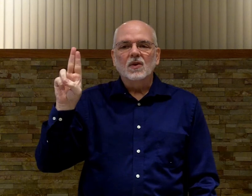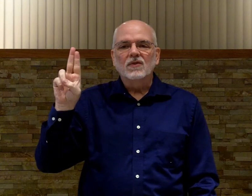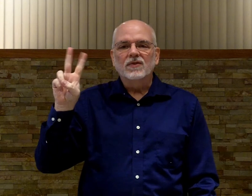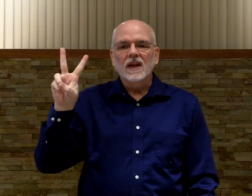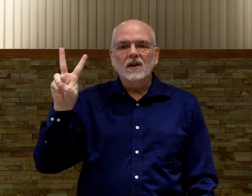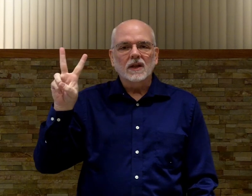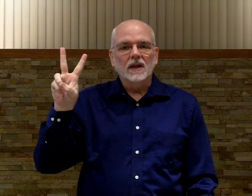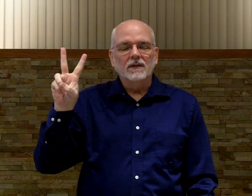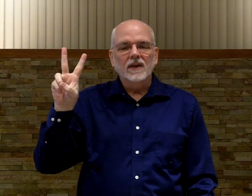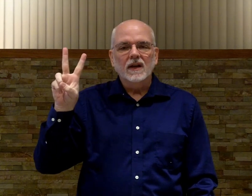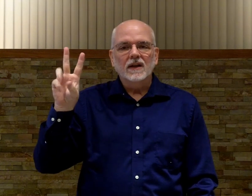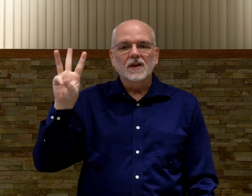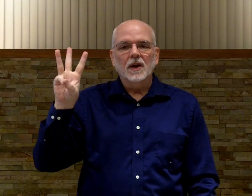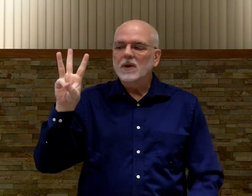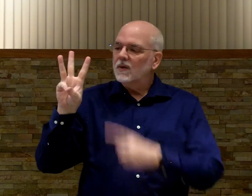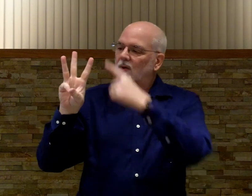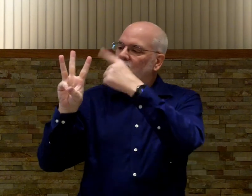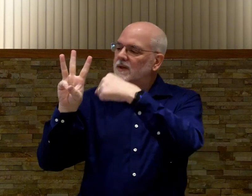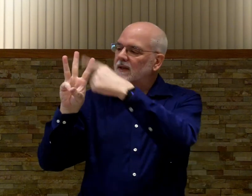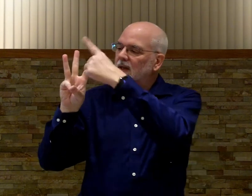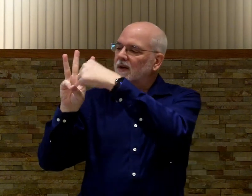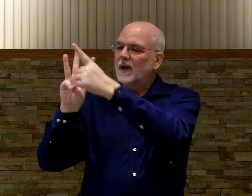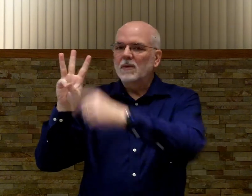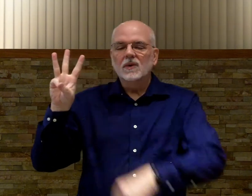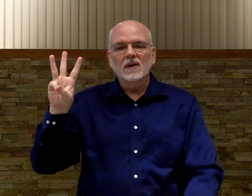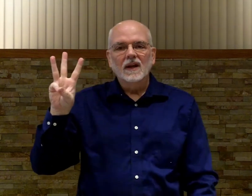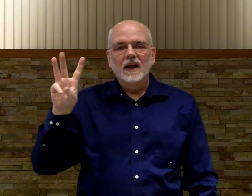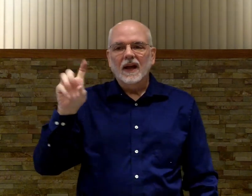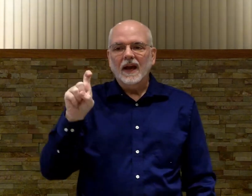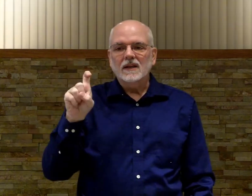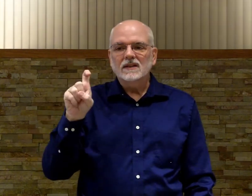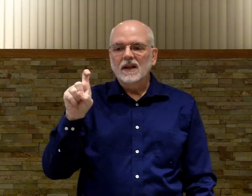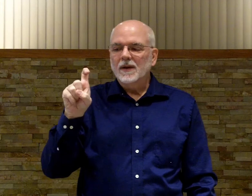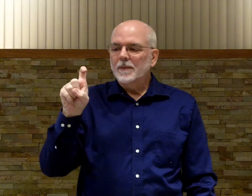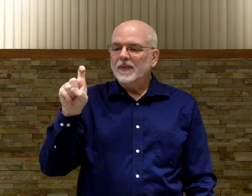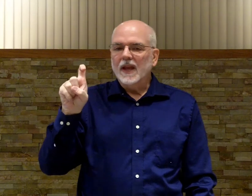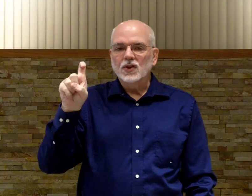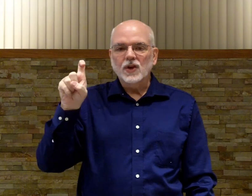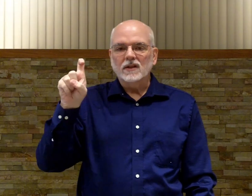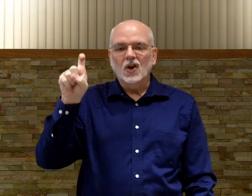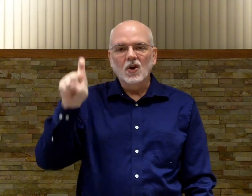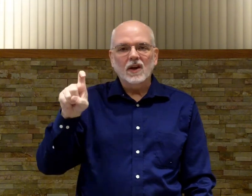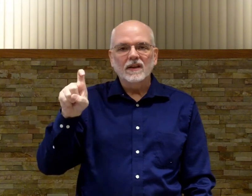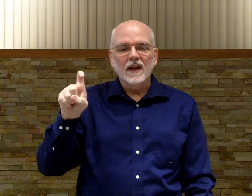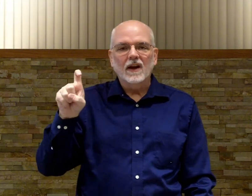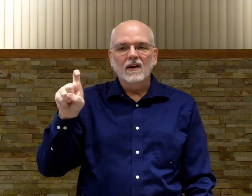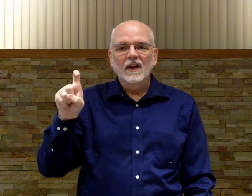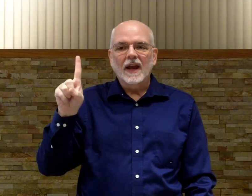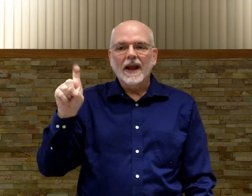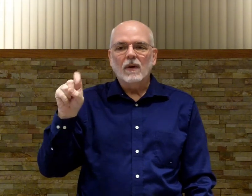V. Looks like the letter V. W. Looks like the letter W. X. Is just a hook in the air. Now